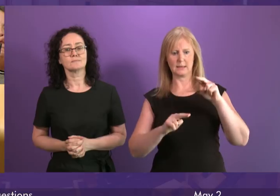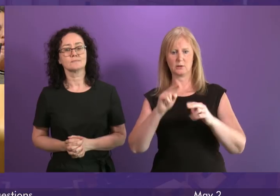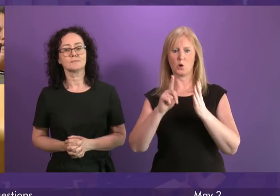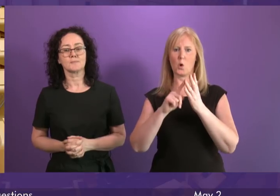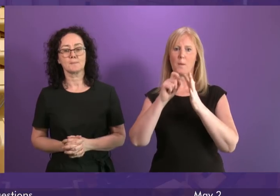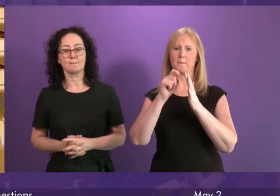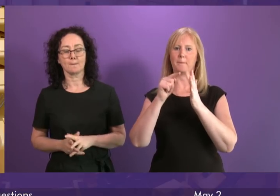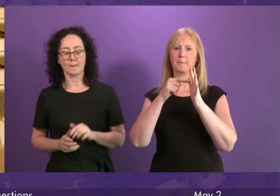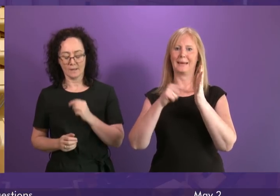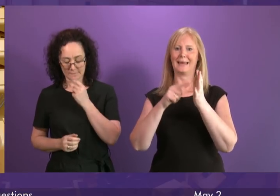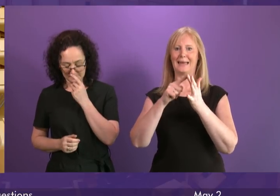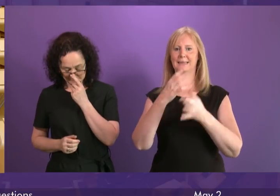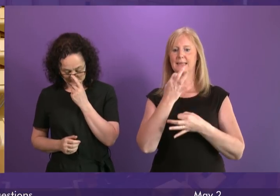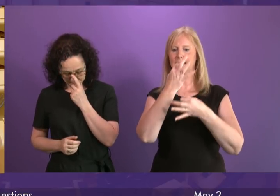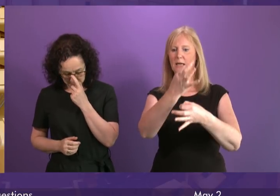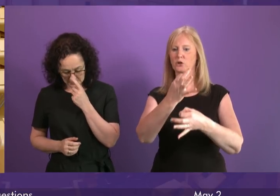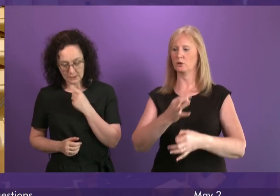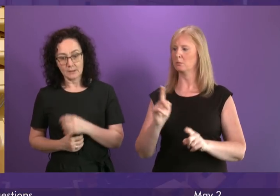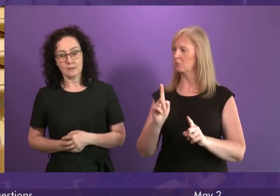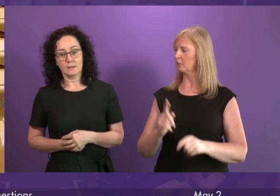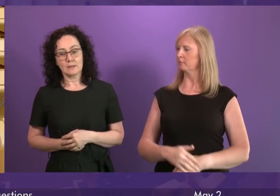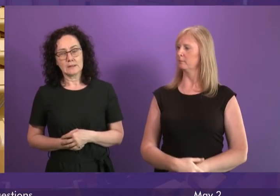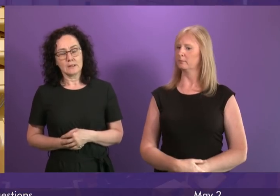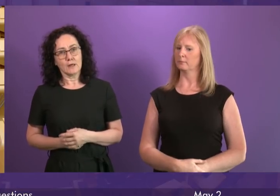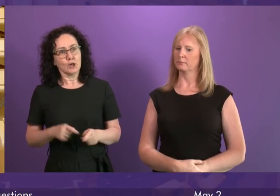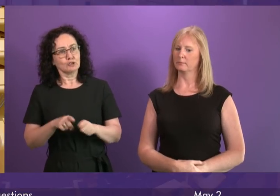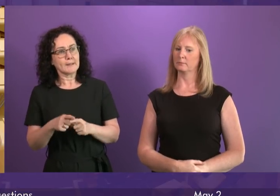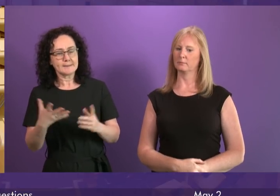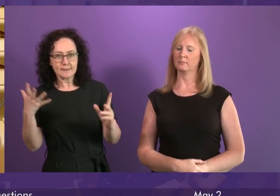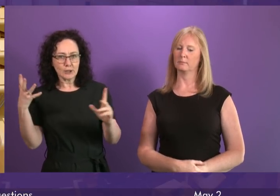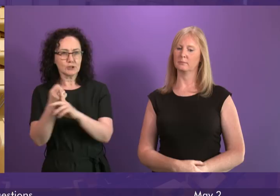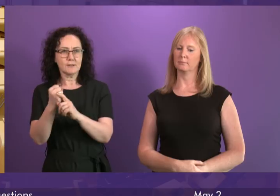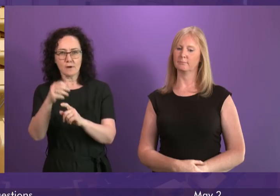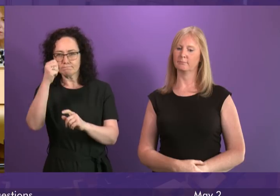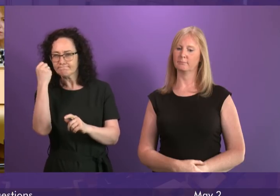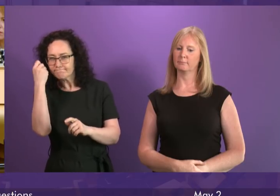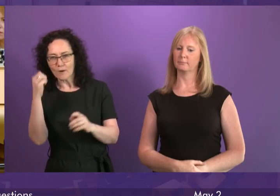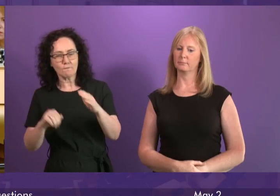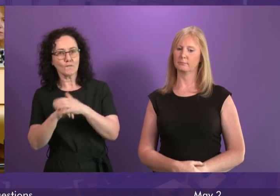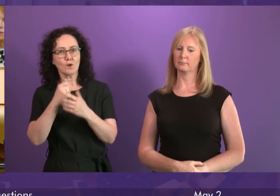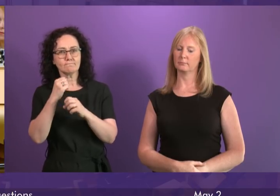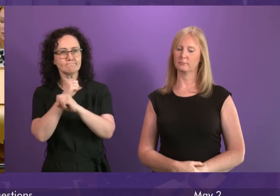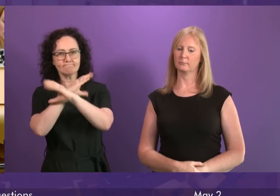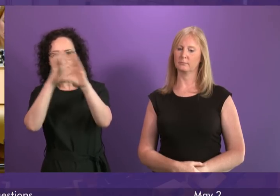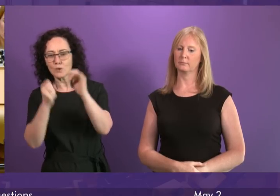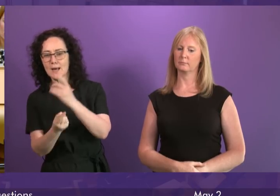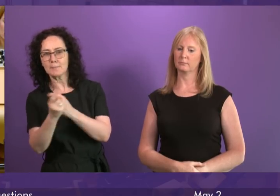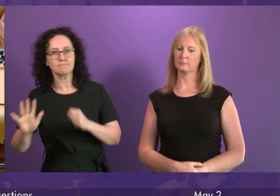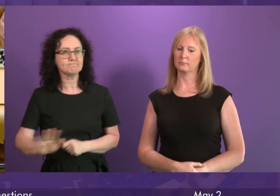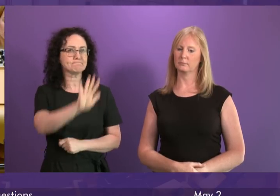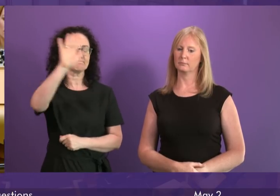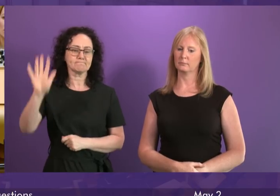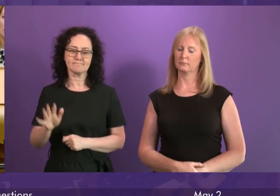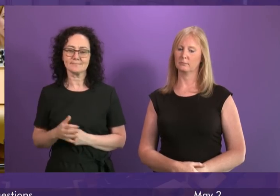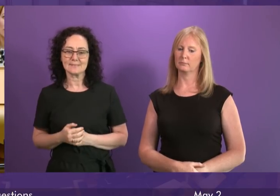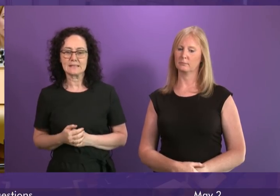addiction First Minister achieving a comprehensive picture of addictive opiate use can and is challenging not least due to